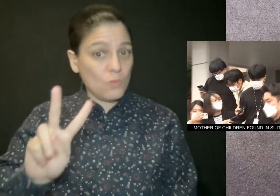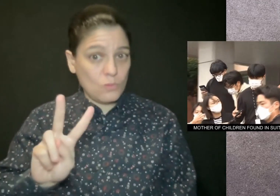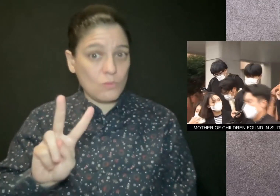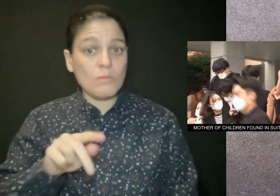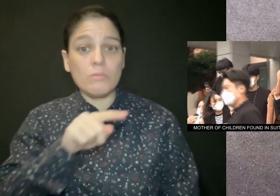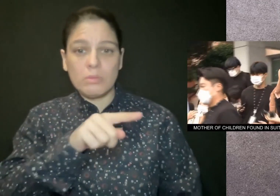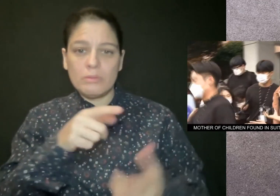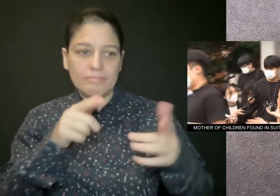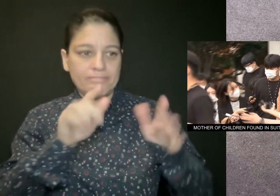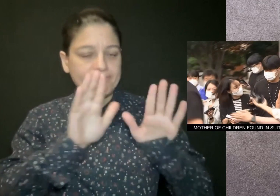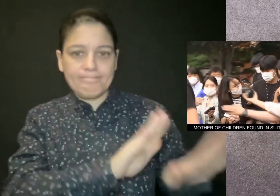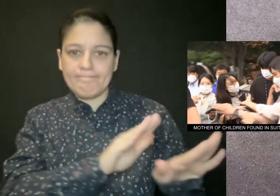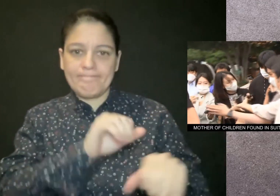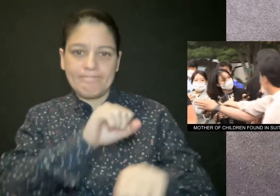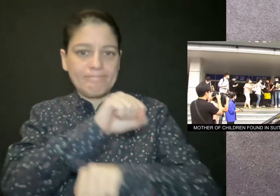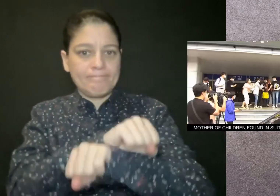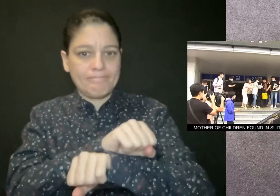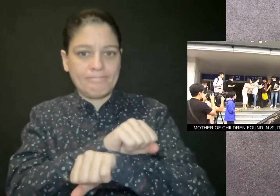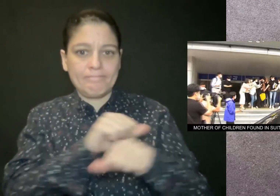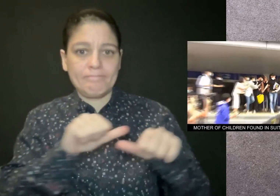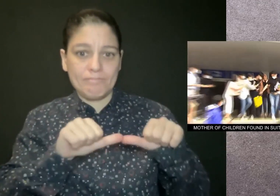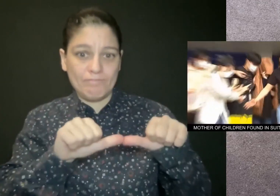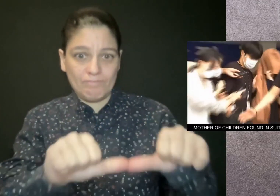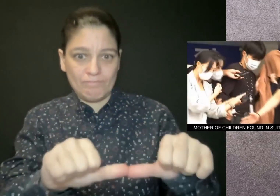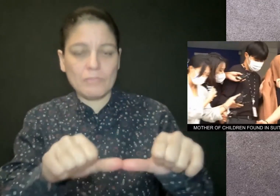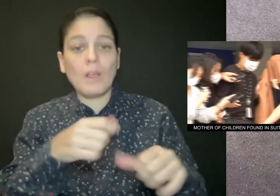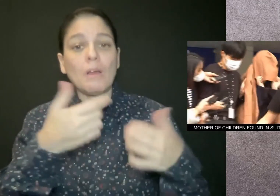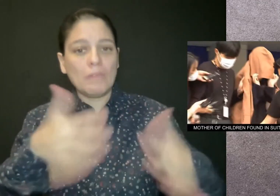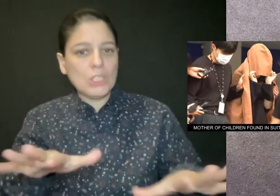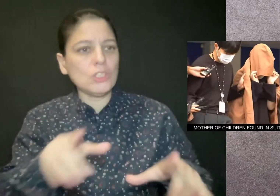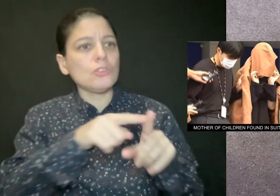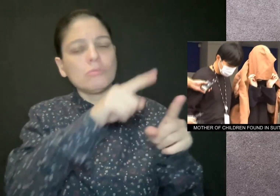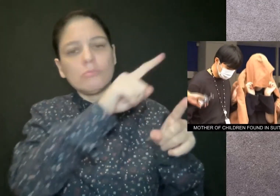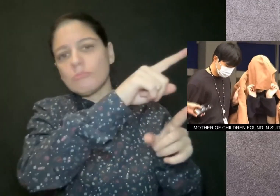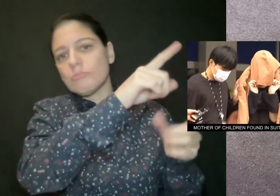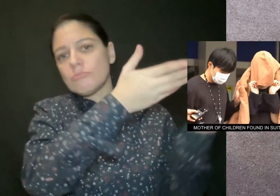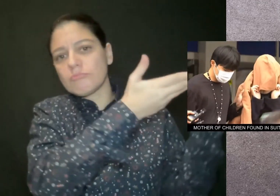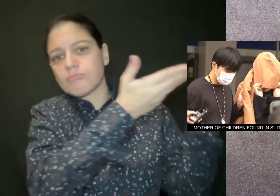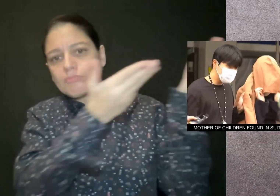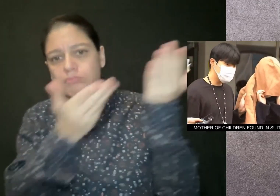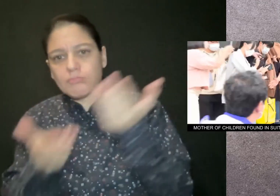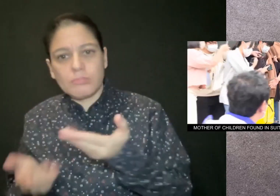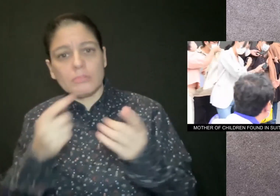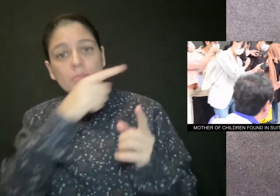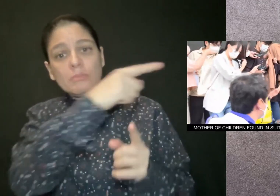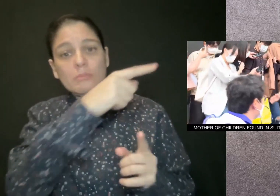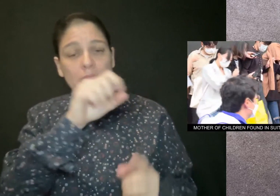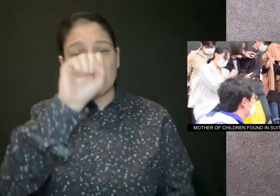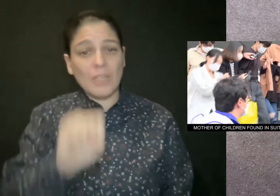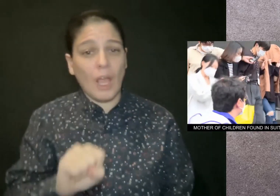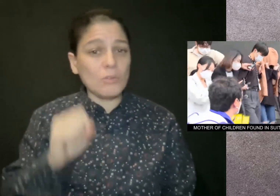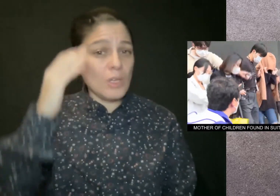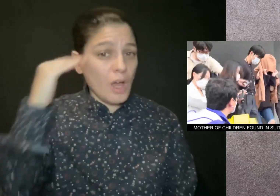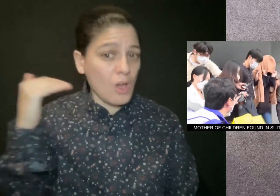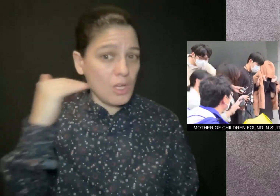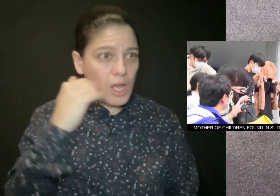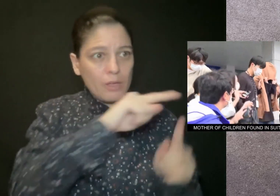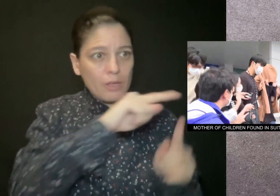The 42-year-old woman remains in custody after being extradited from South Korea to New